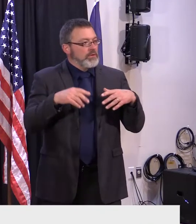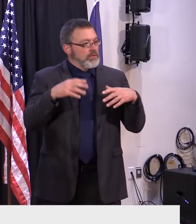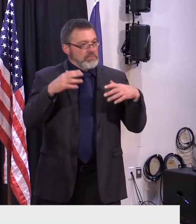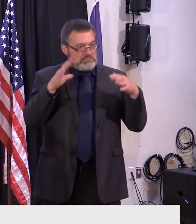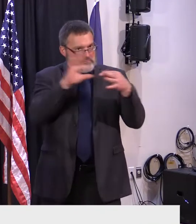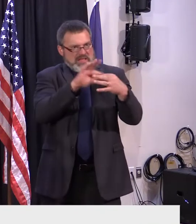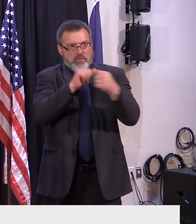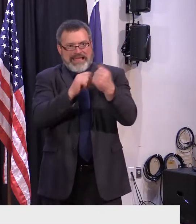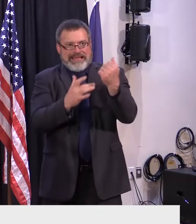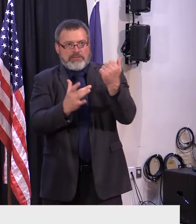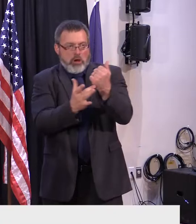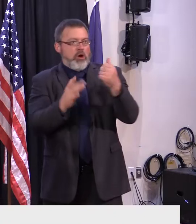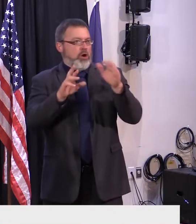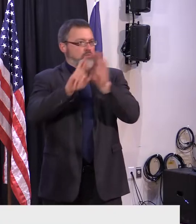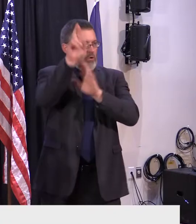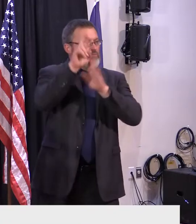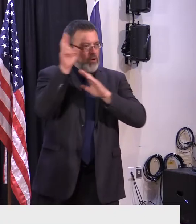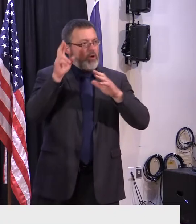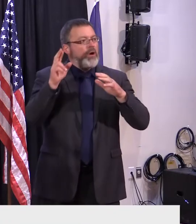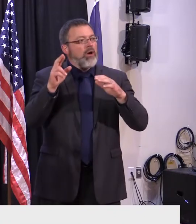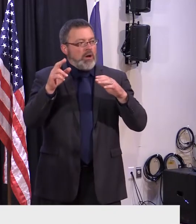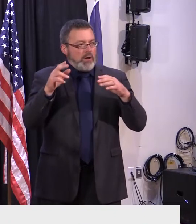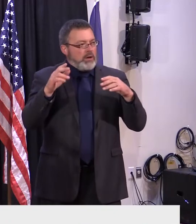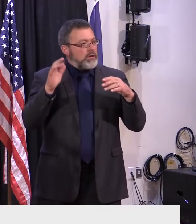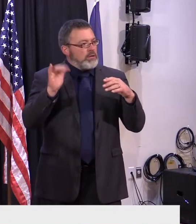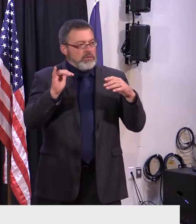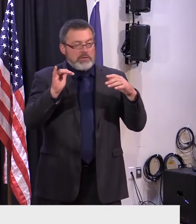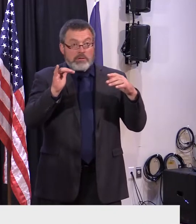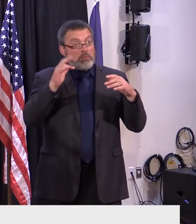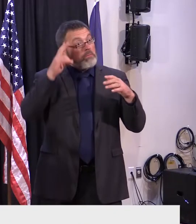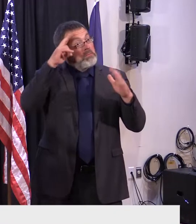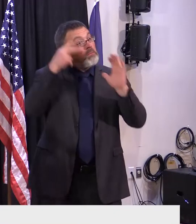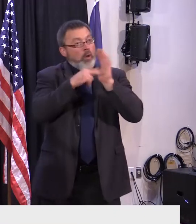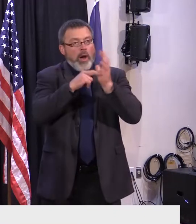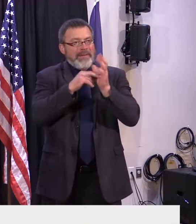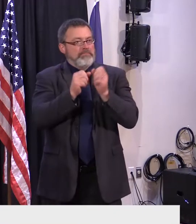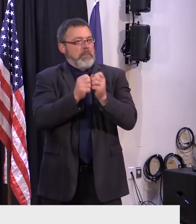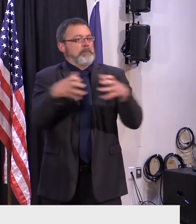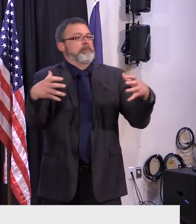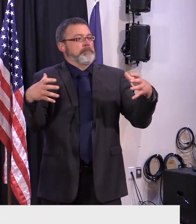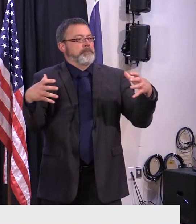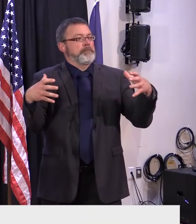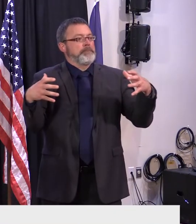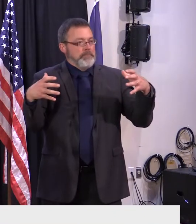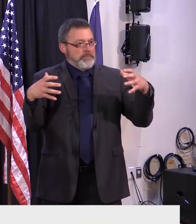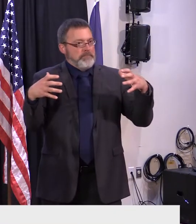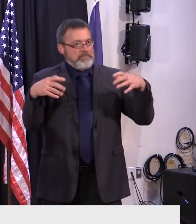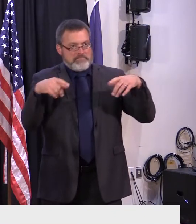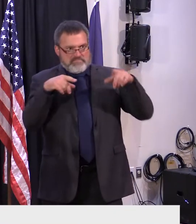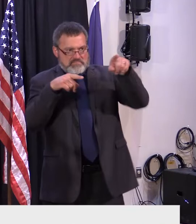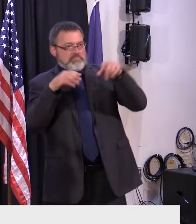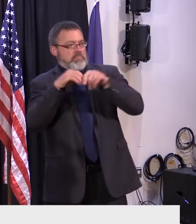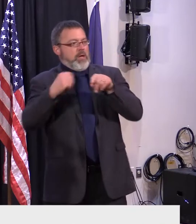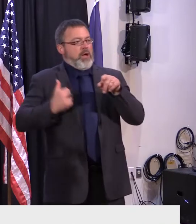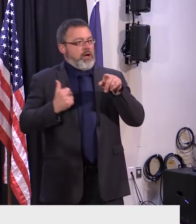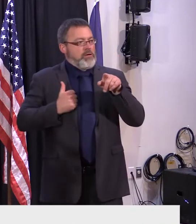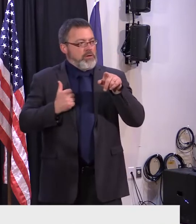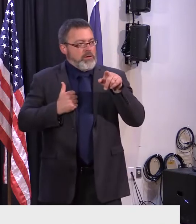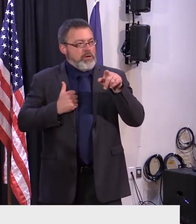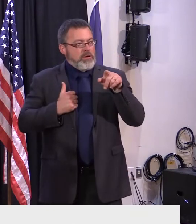Meetings with Canadian companies looking to grow into the U.S. market reinforced that Vermont is an